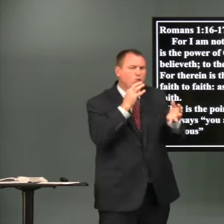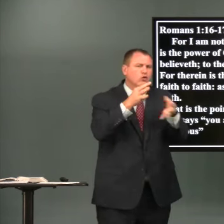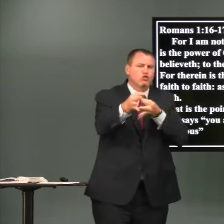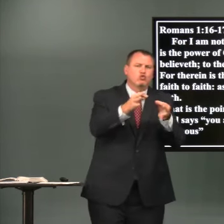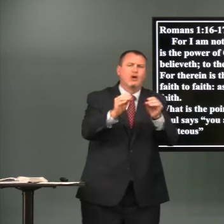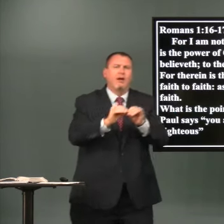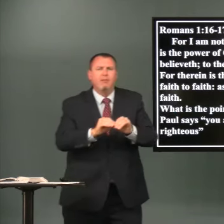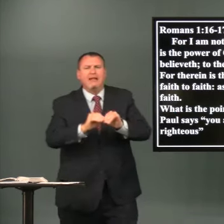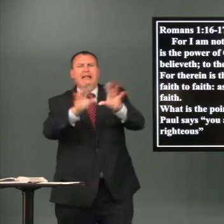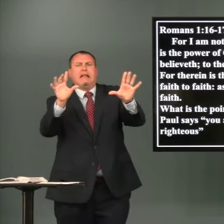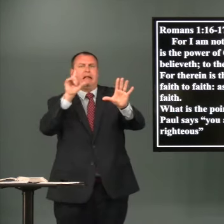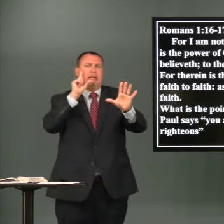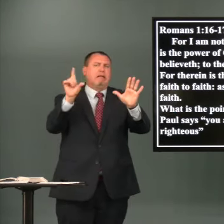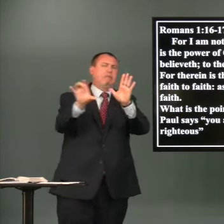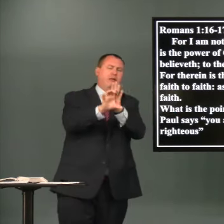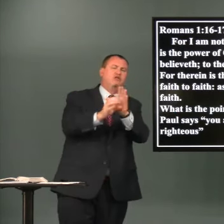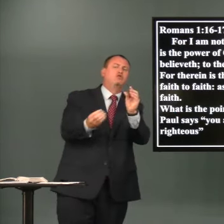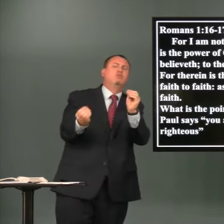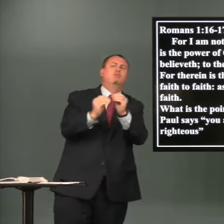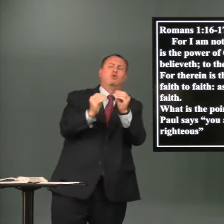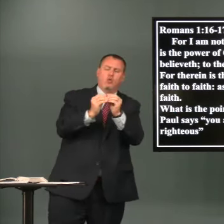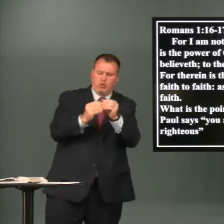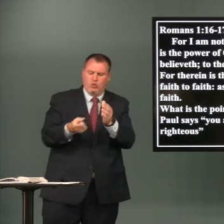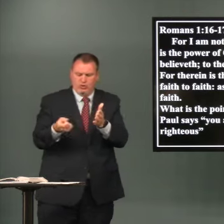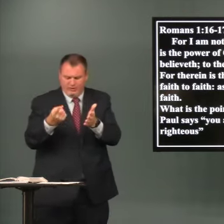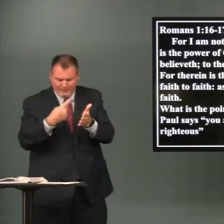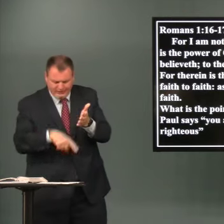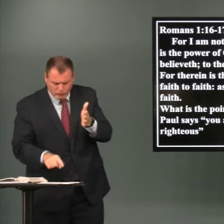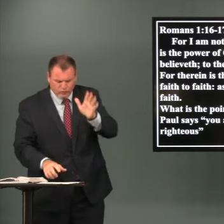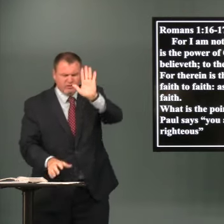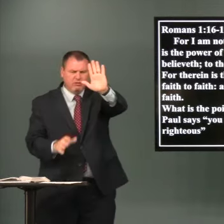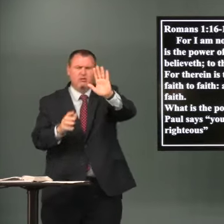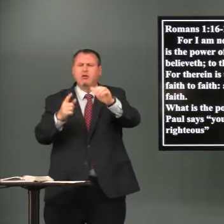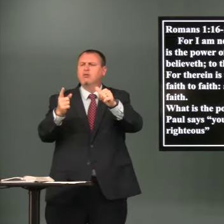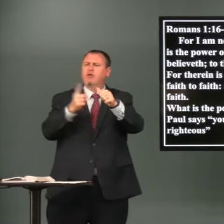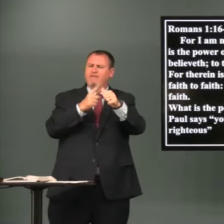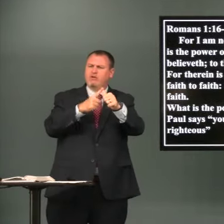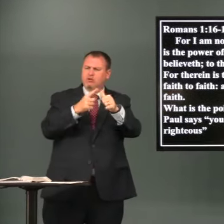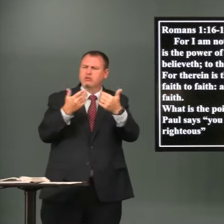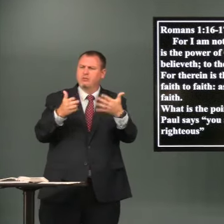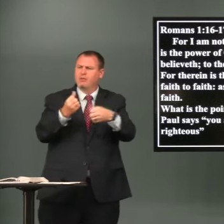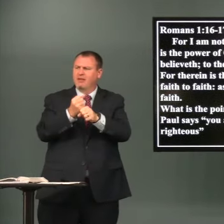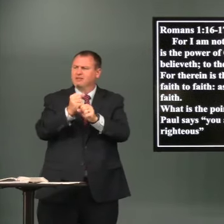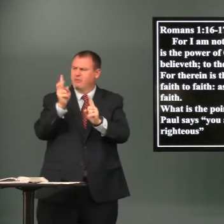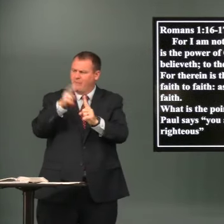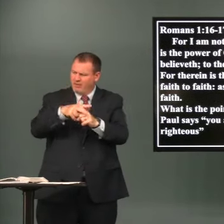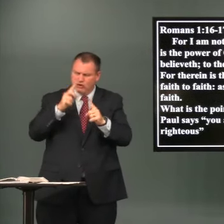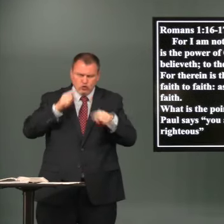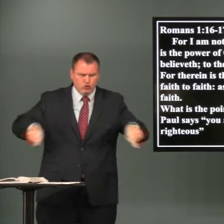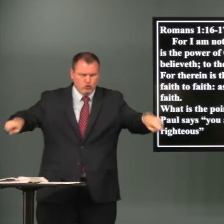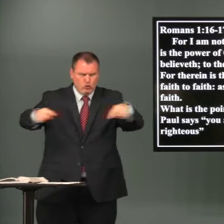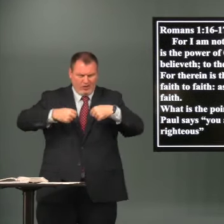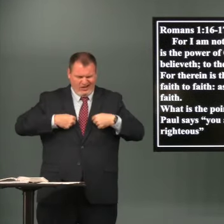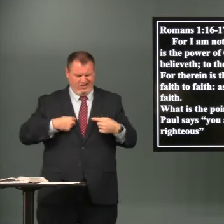to talk to more about them later we are going to discuss this more next week